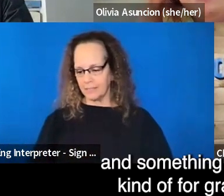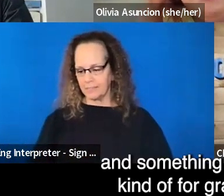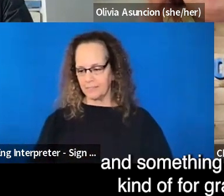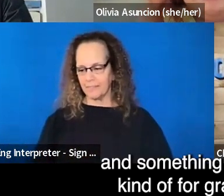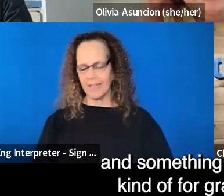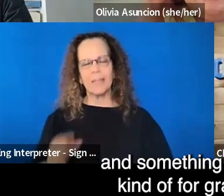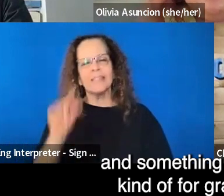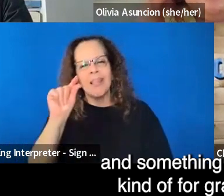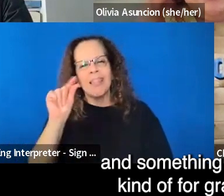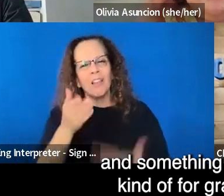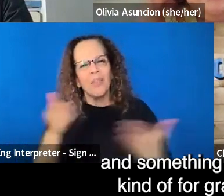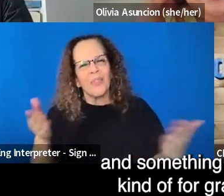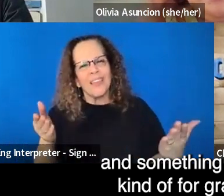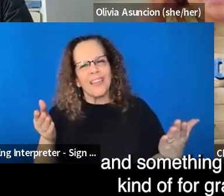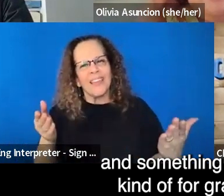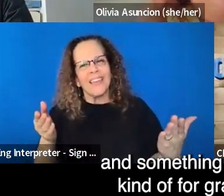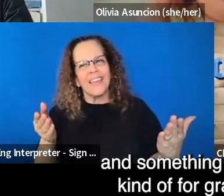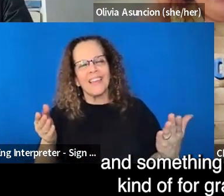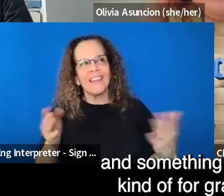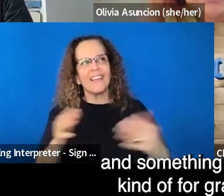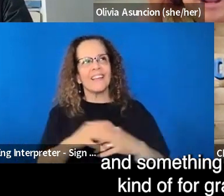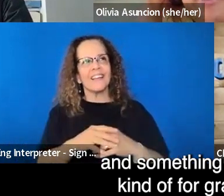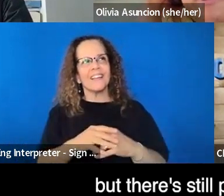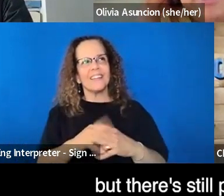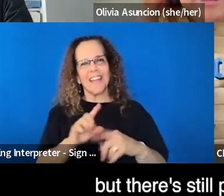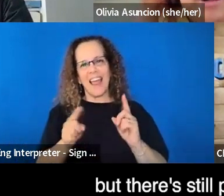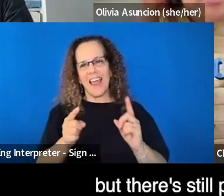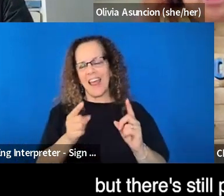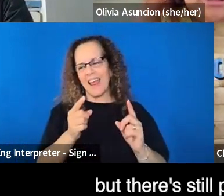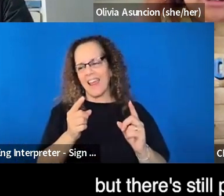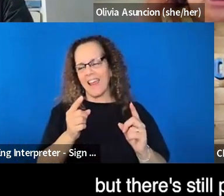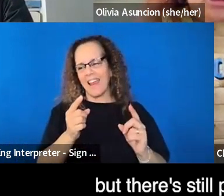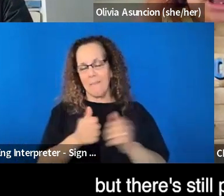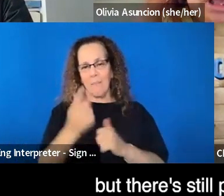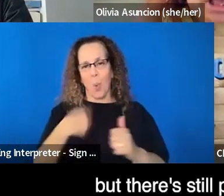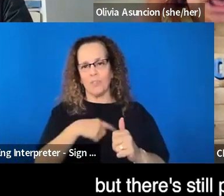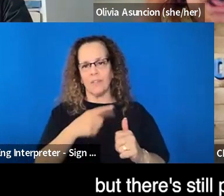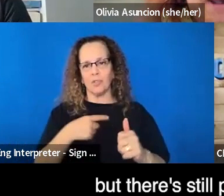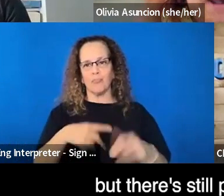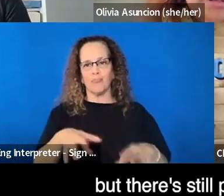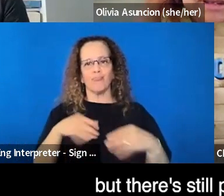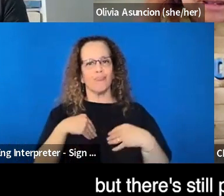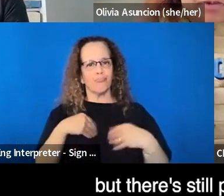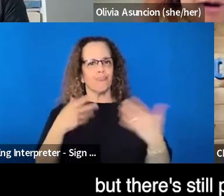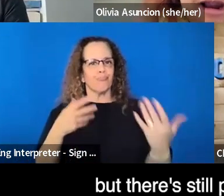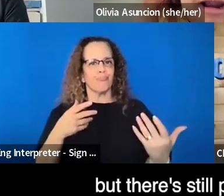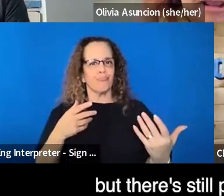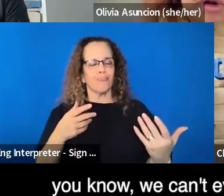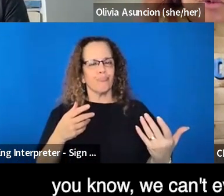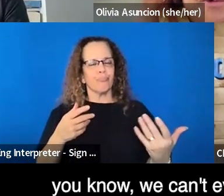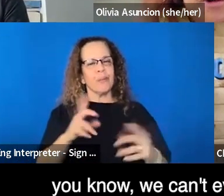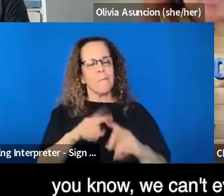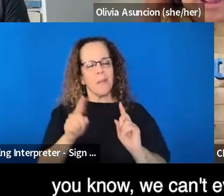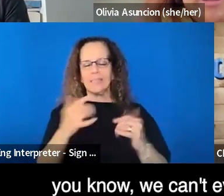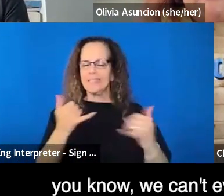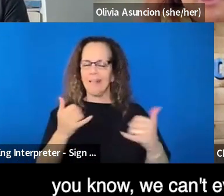small thing and something that we take kind of for granted now, but there's still places where,